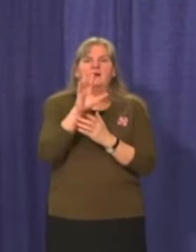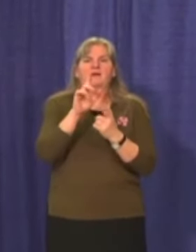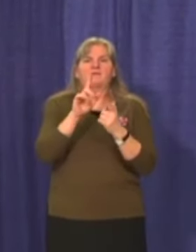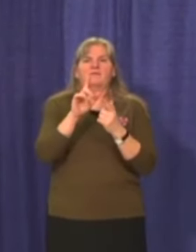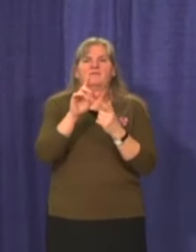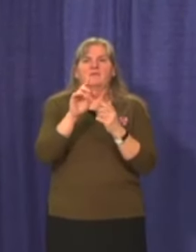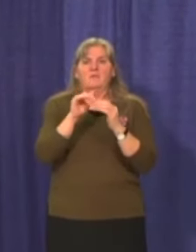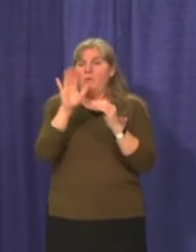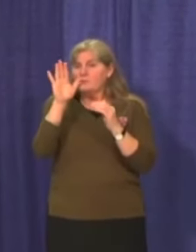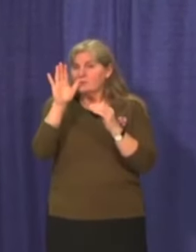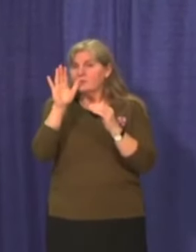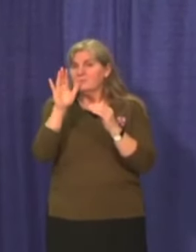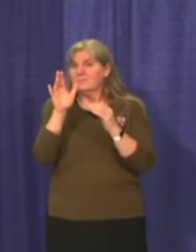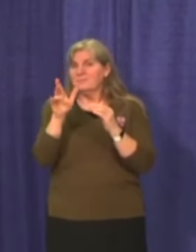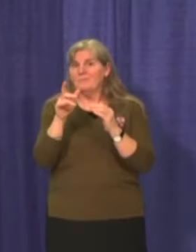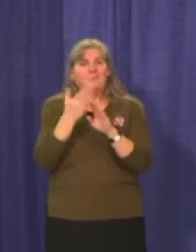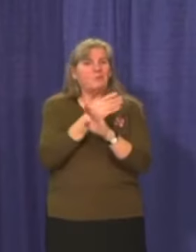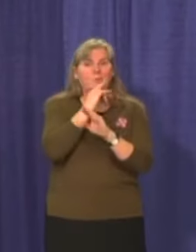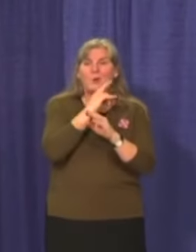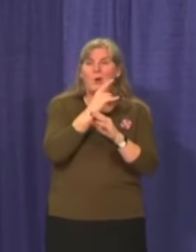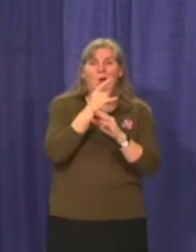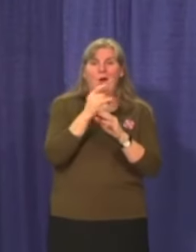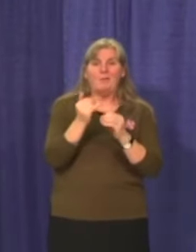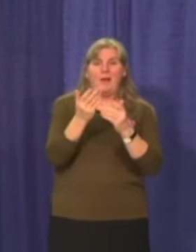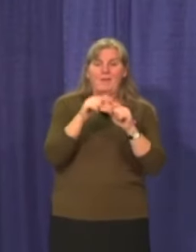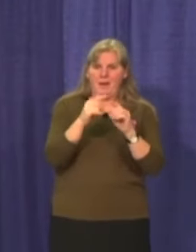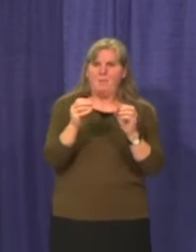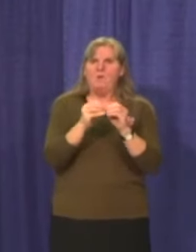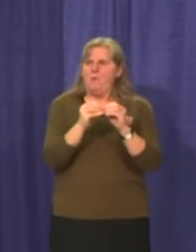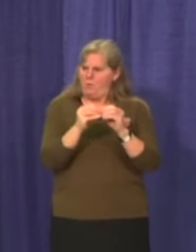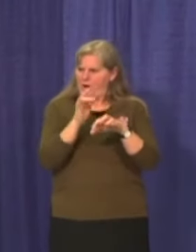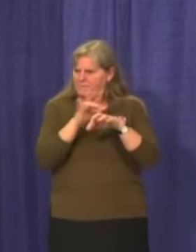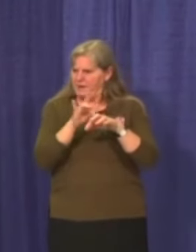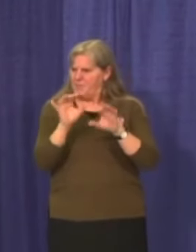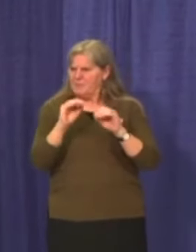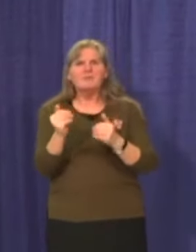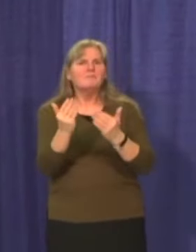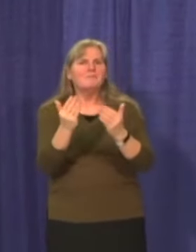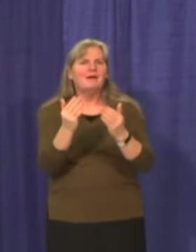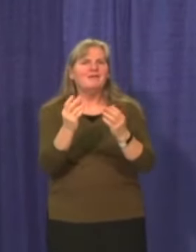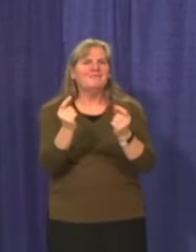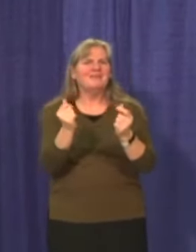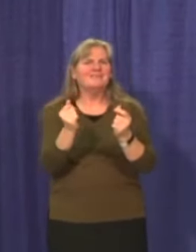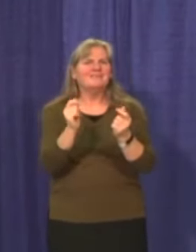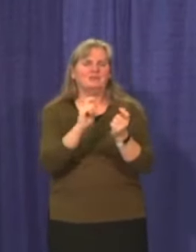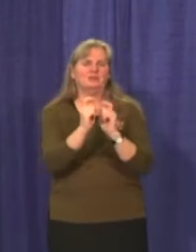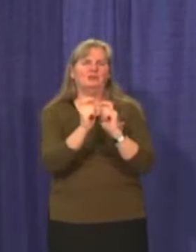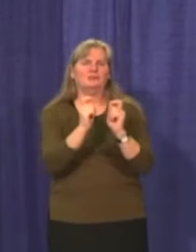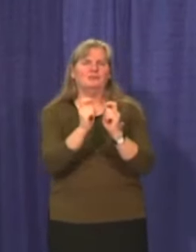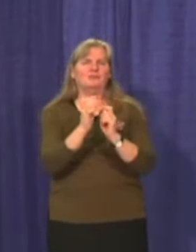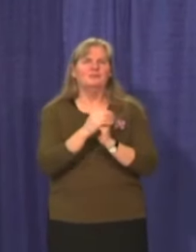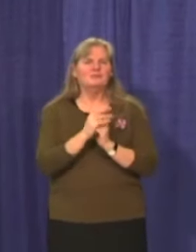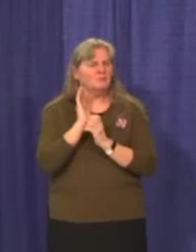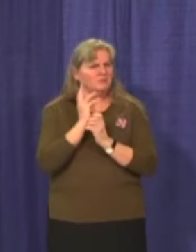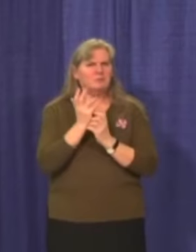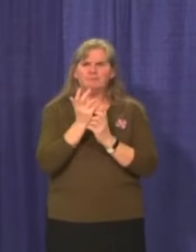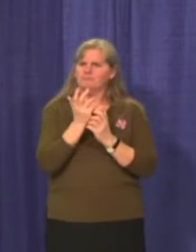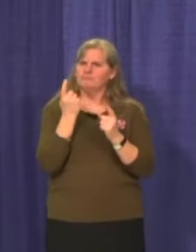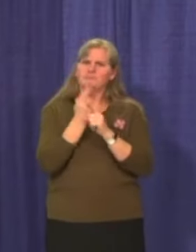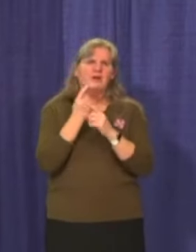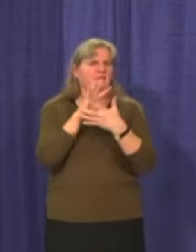plus and, and things like that. So, so that gives you a sense that's, that we're still feeling that, that things are well on track.